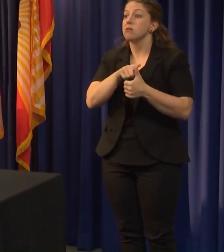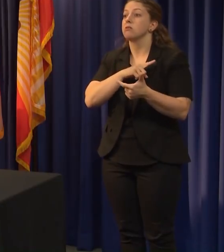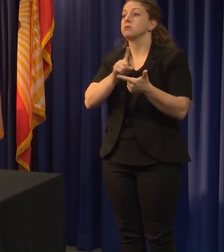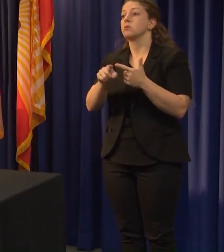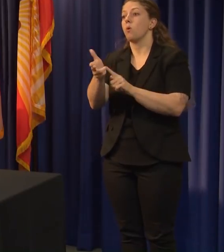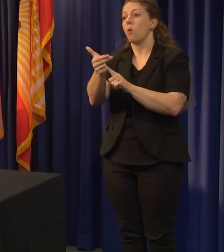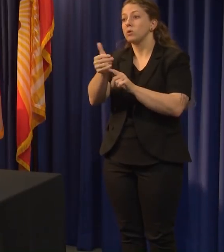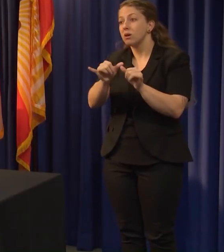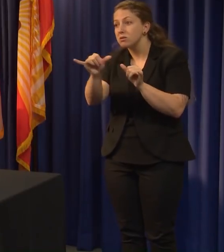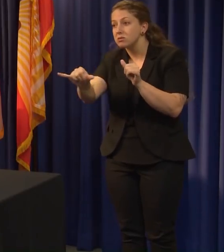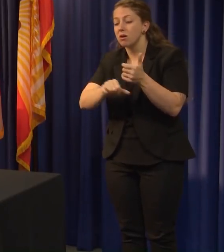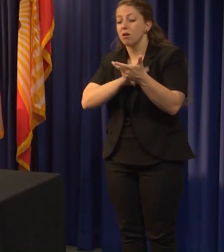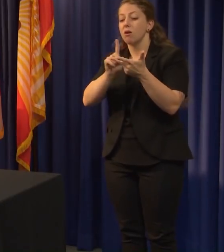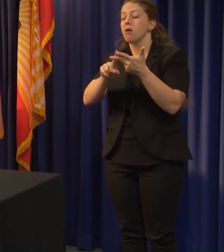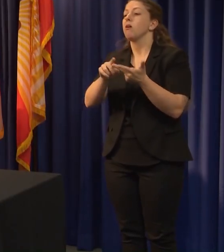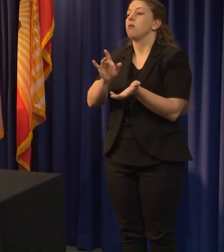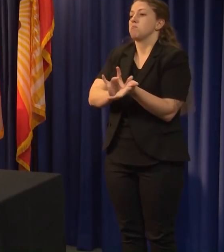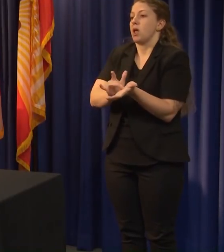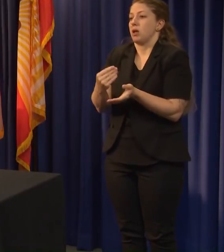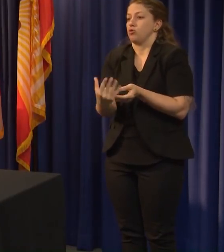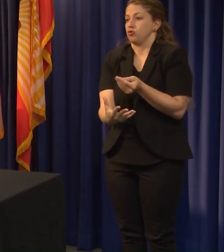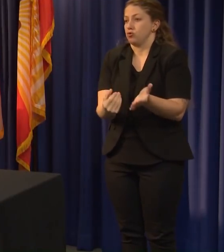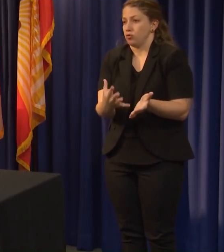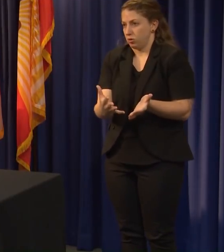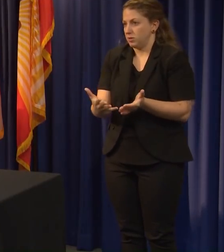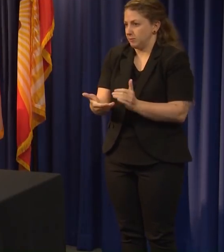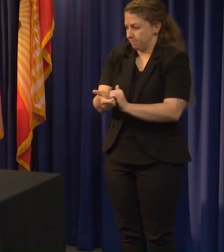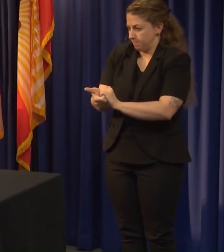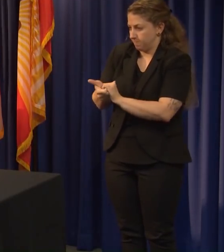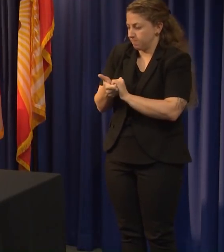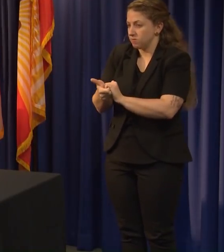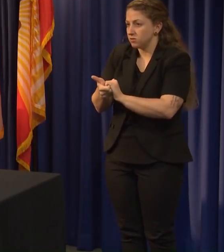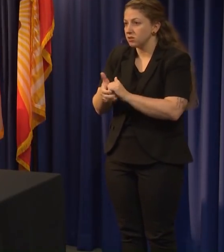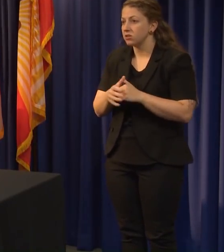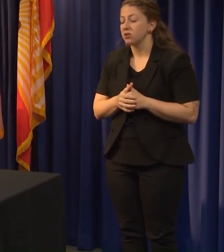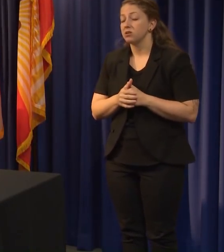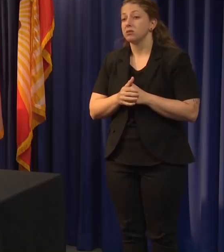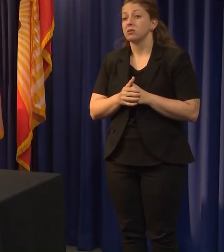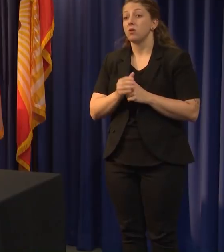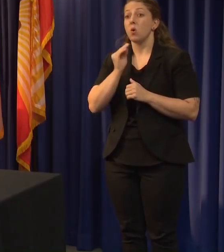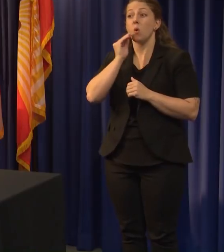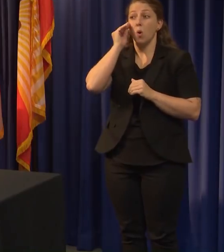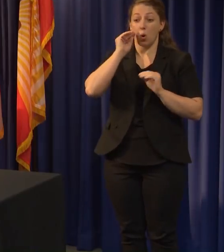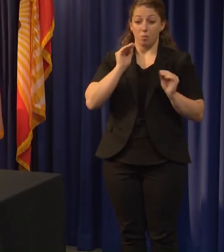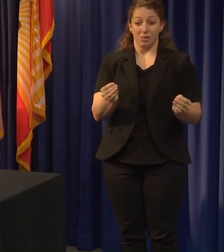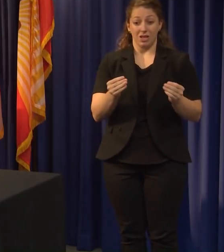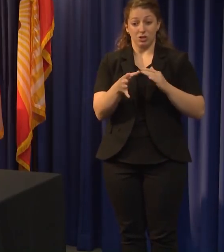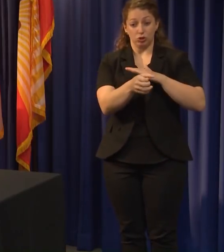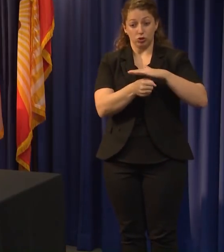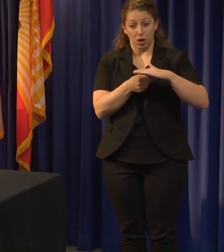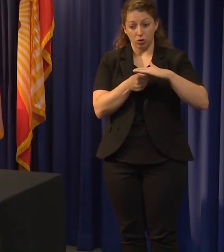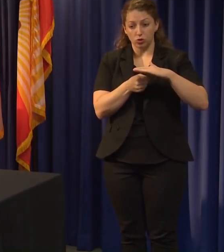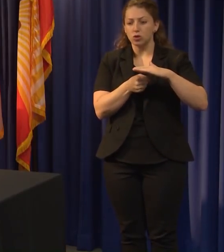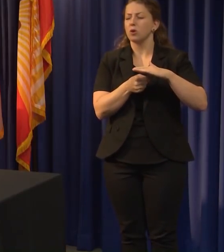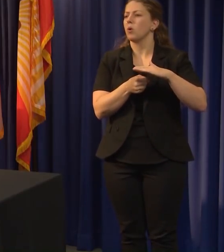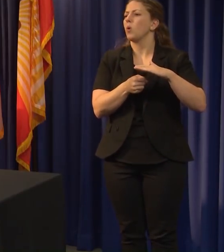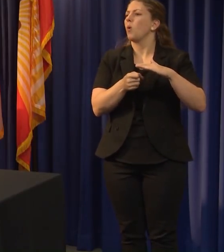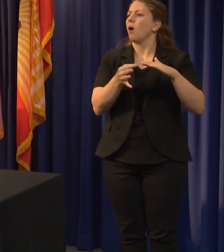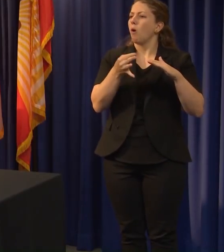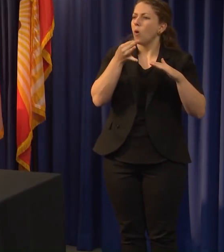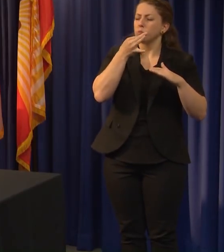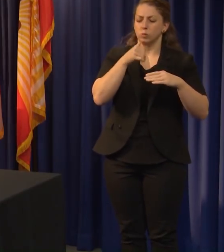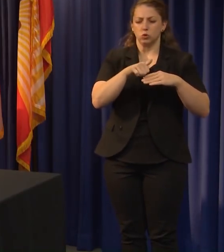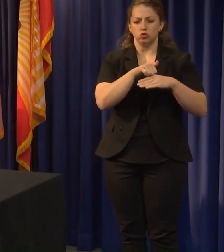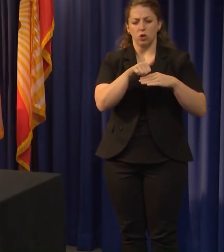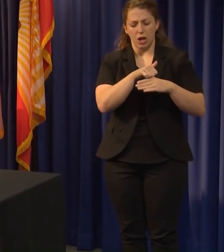hotel stays, and medications. Our homeless shelters are well trained to manage infectious disease